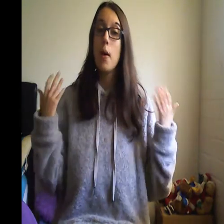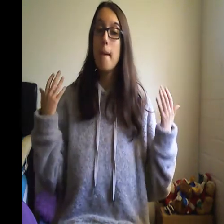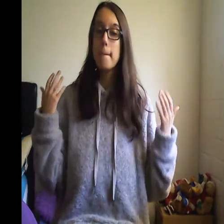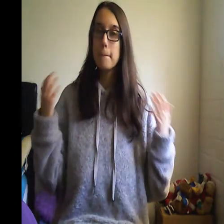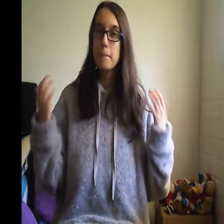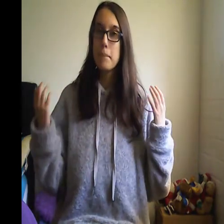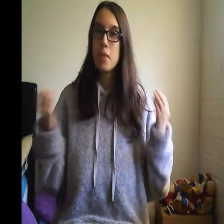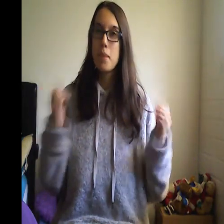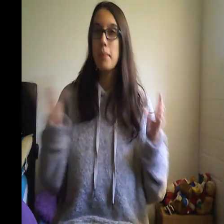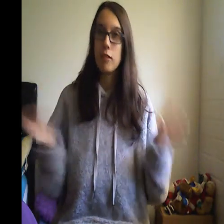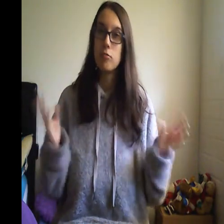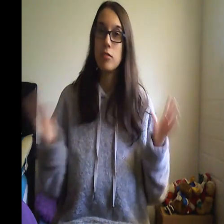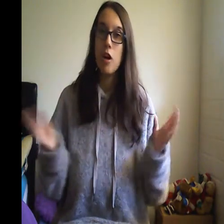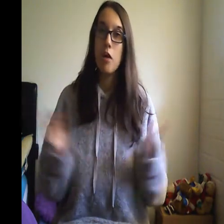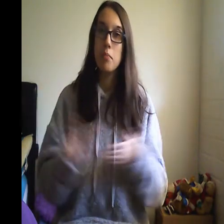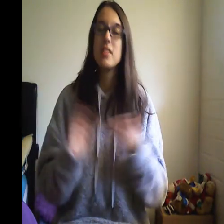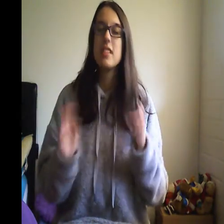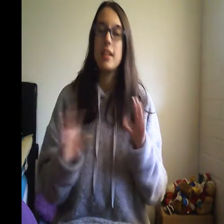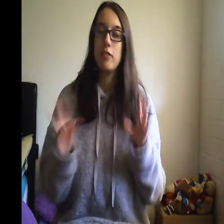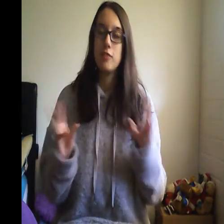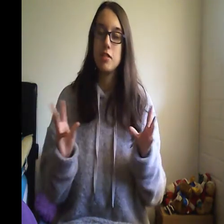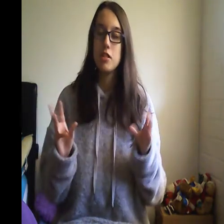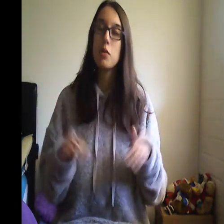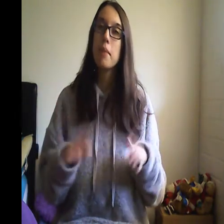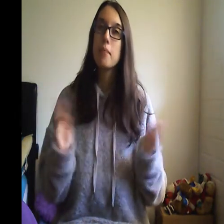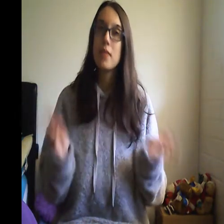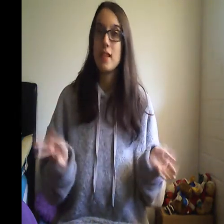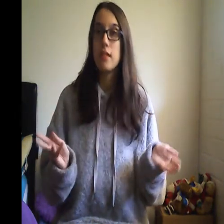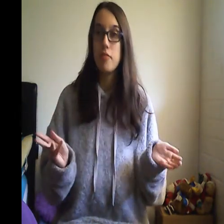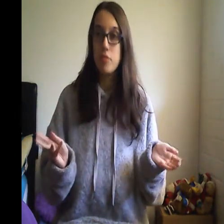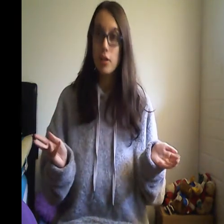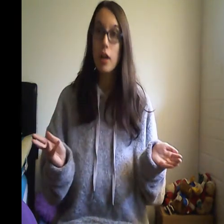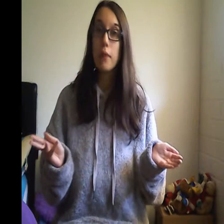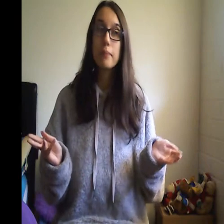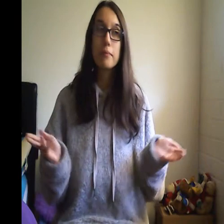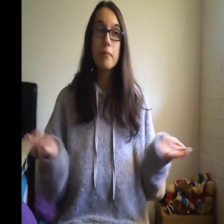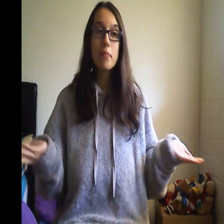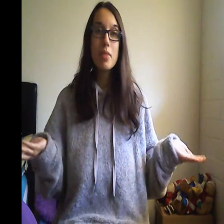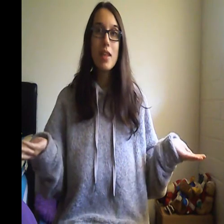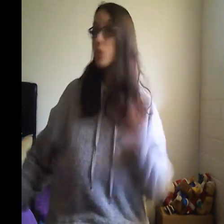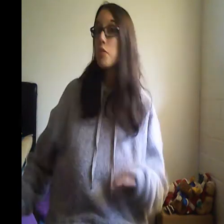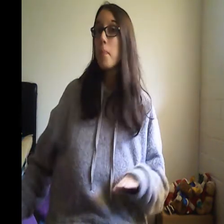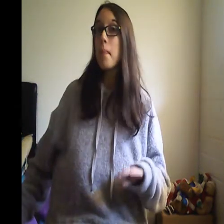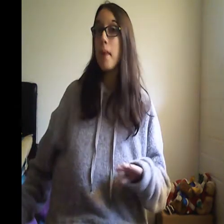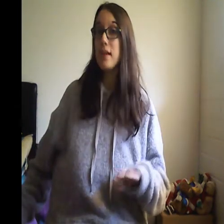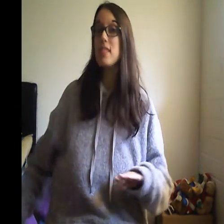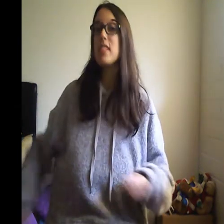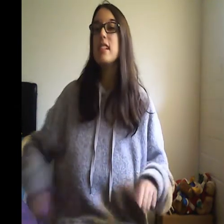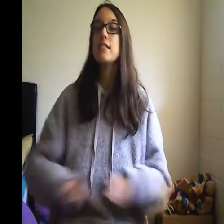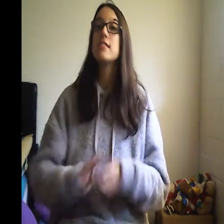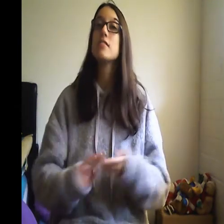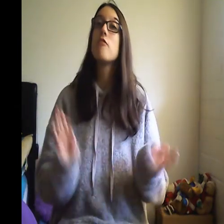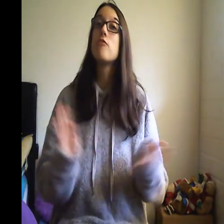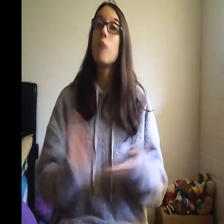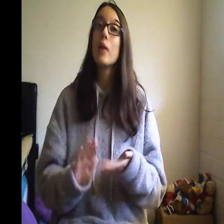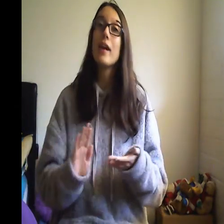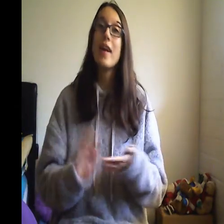the black root um stain and residue that's left over so the toothpaste is